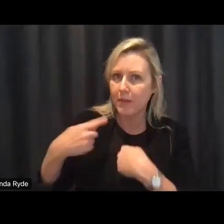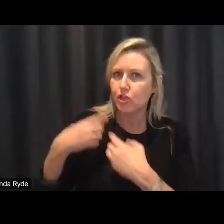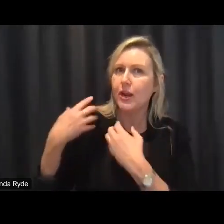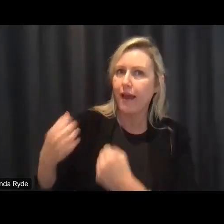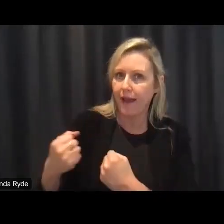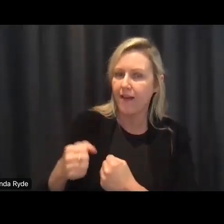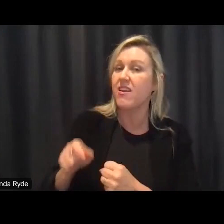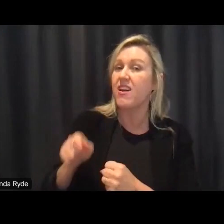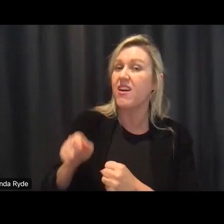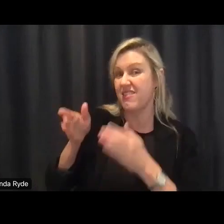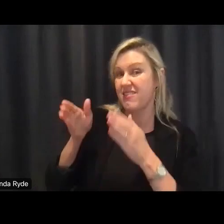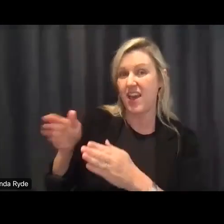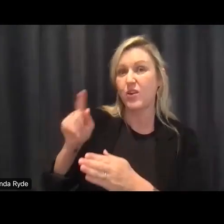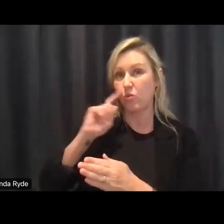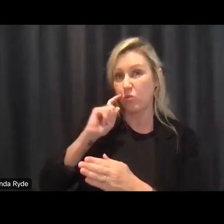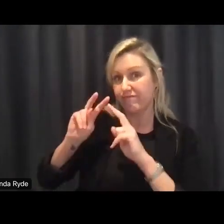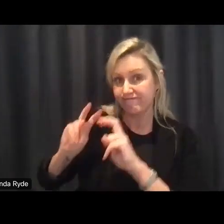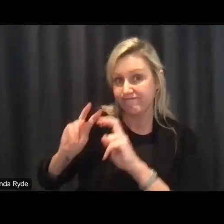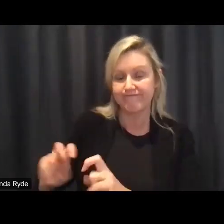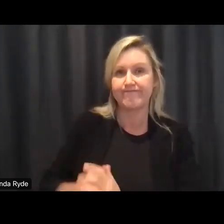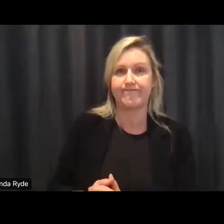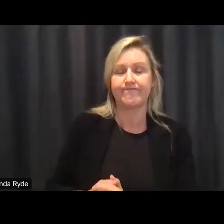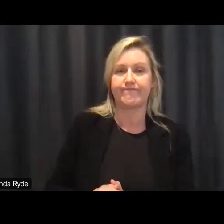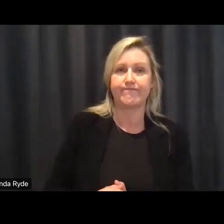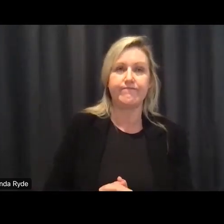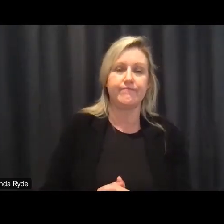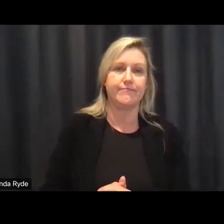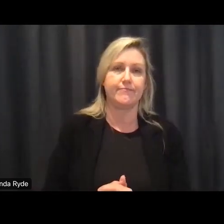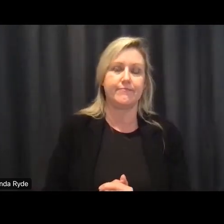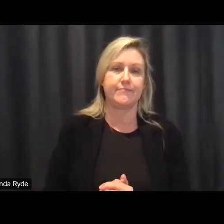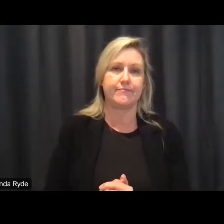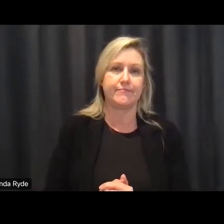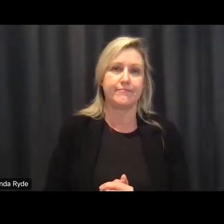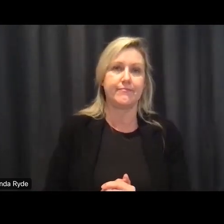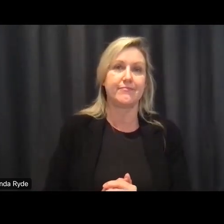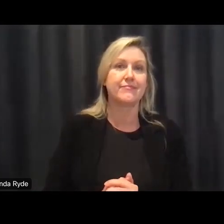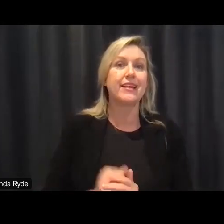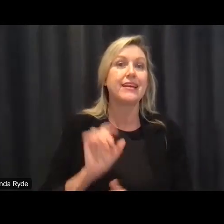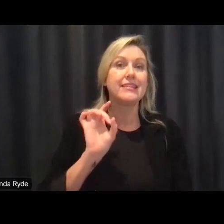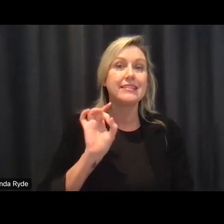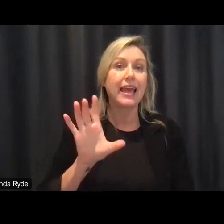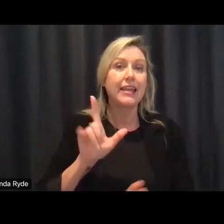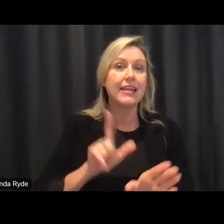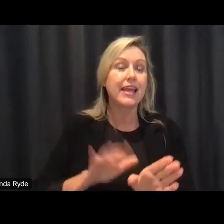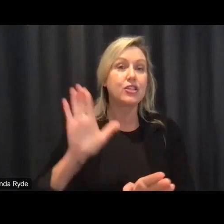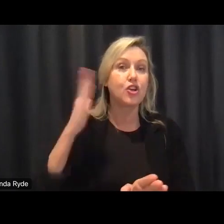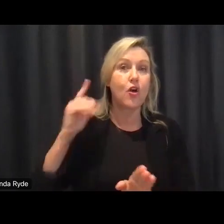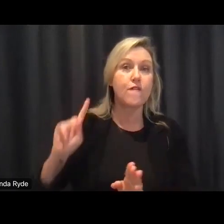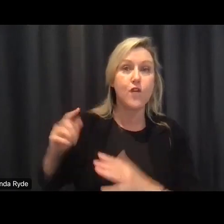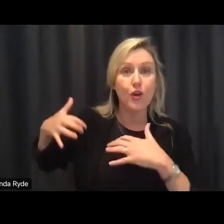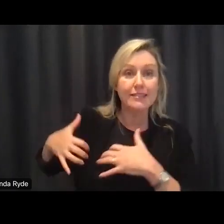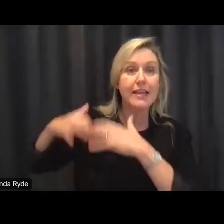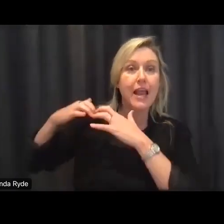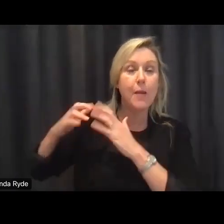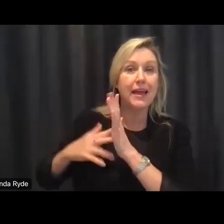on we're in a far better position than we were a decade ago when the scheme began when we had none of this